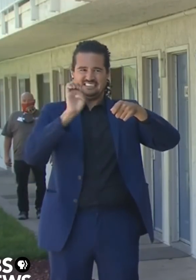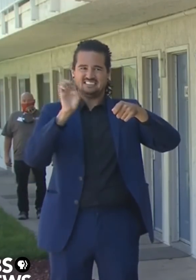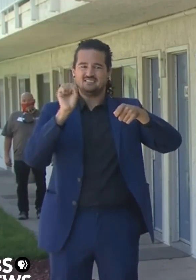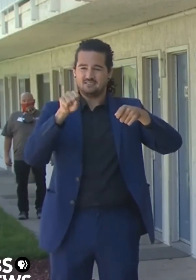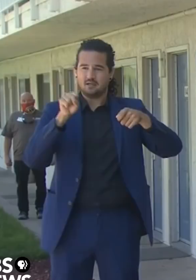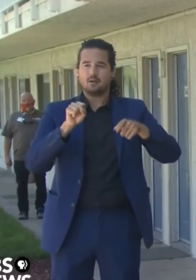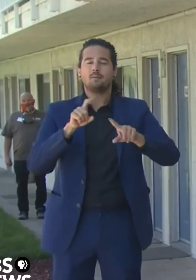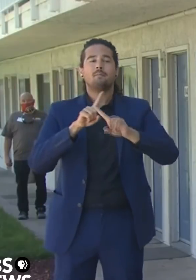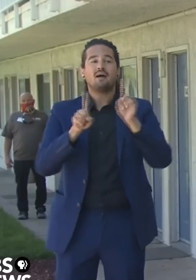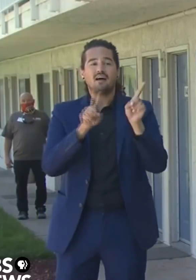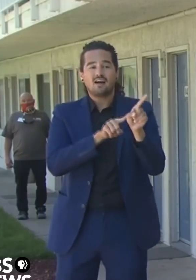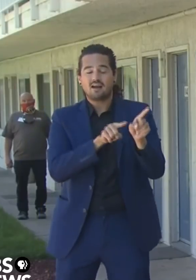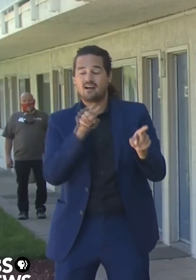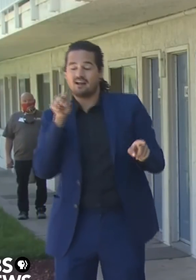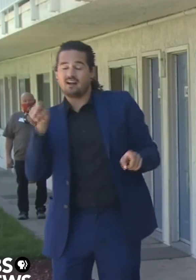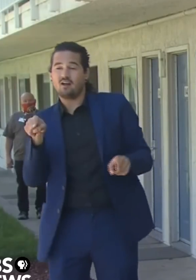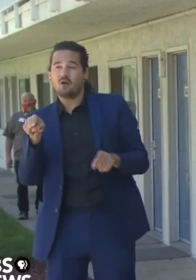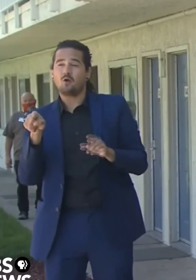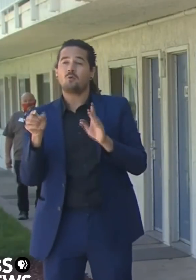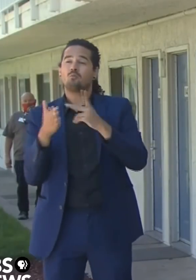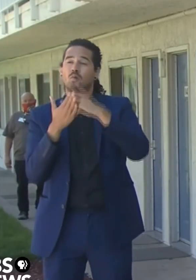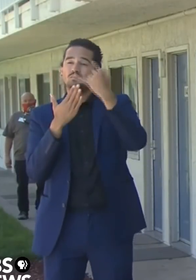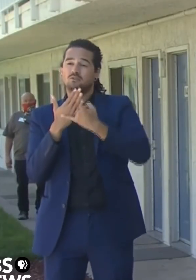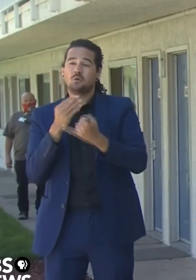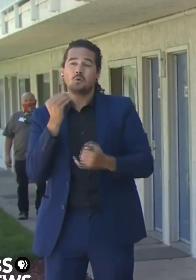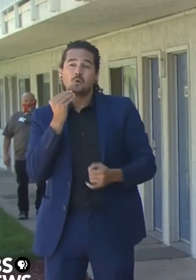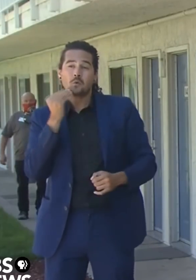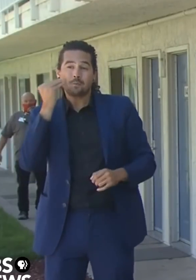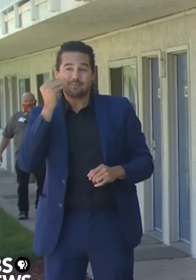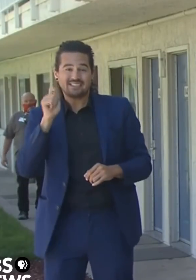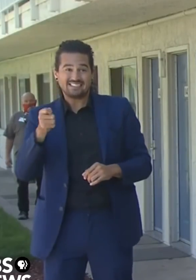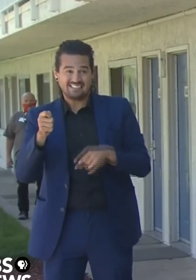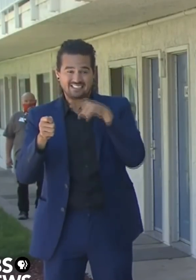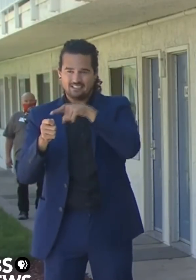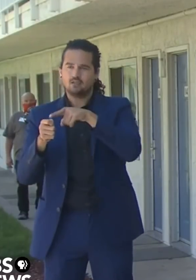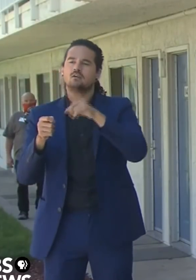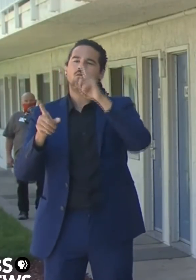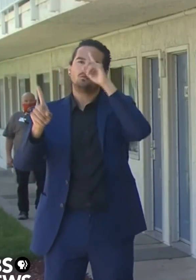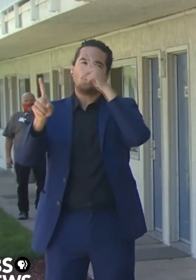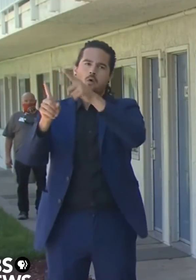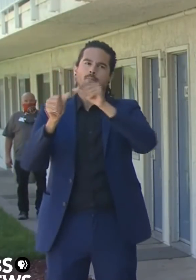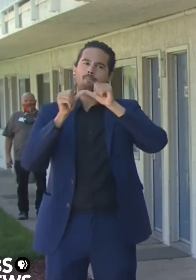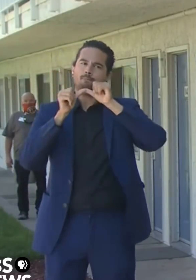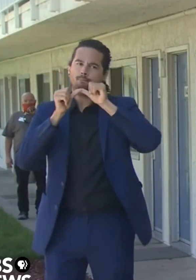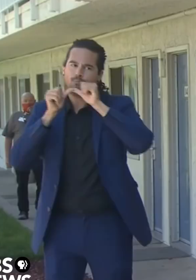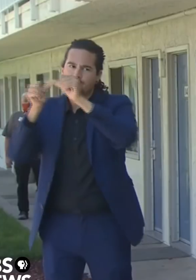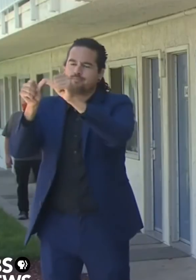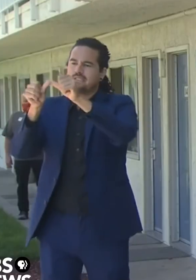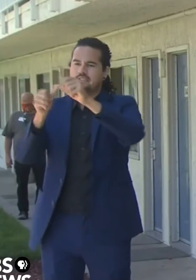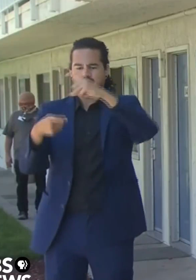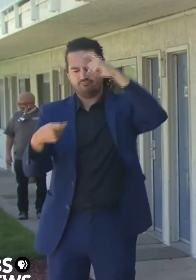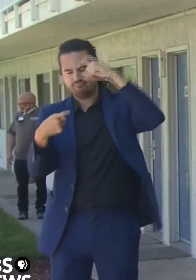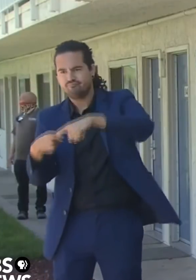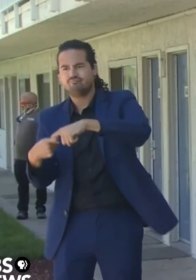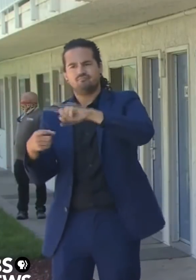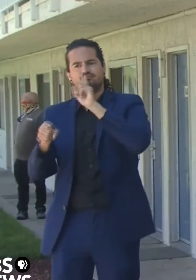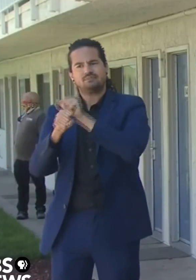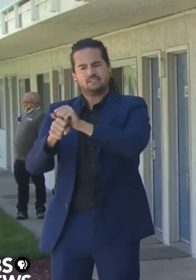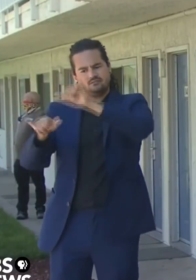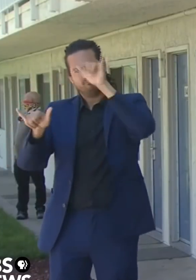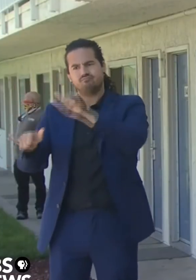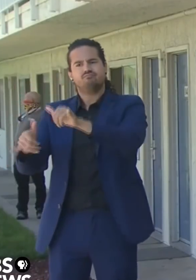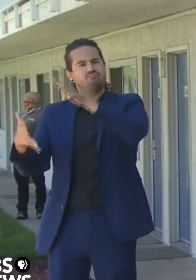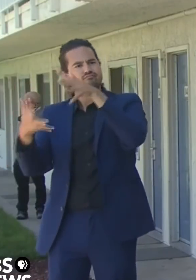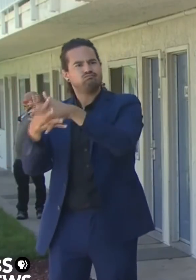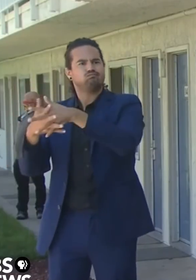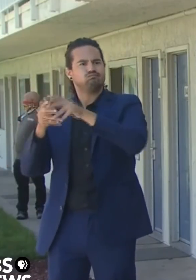place, a framework of opportunity to anchor the progress we made in the midst of this pandemic and have something very meaningful